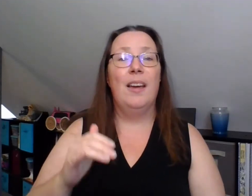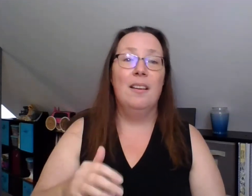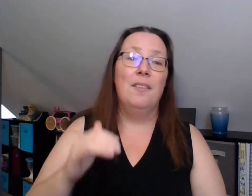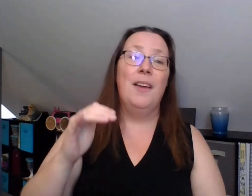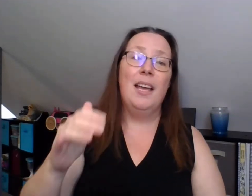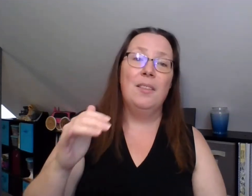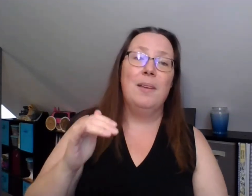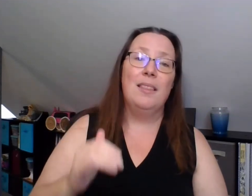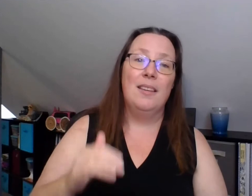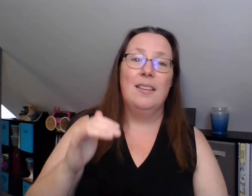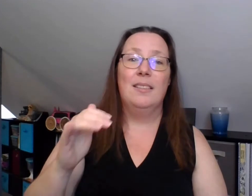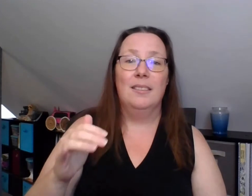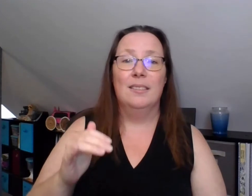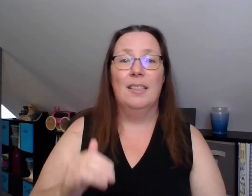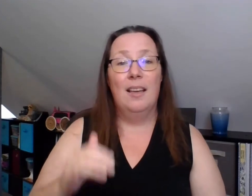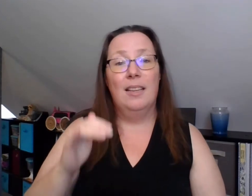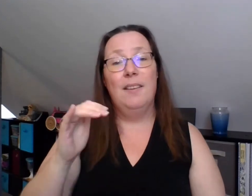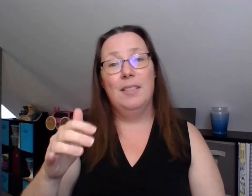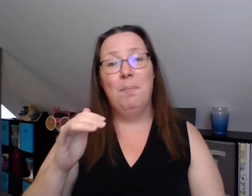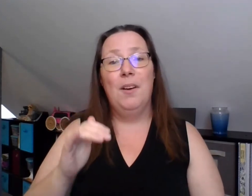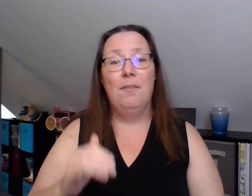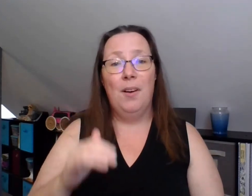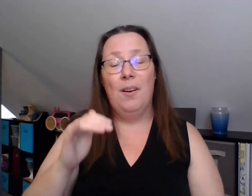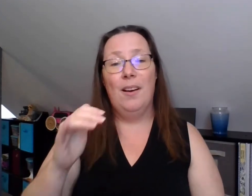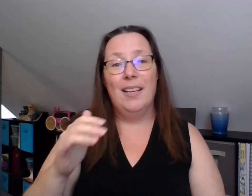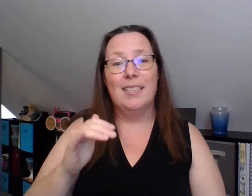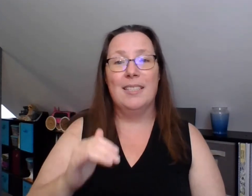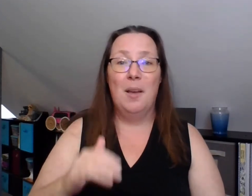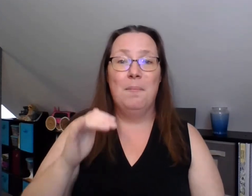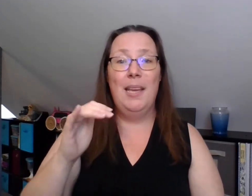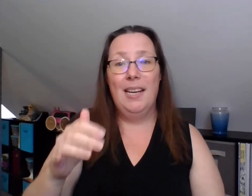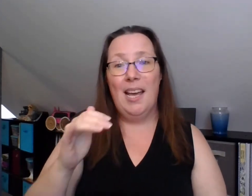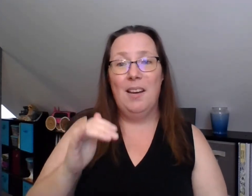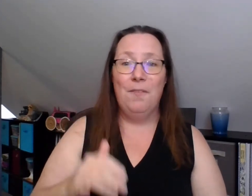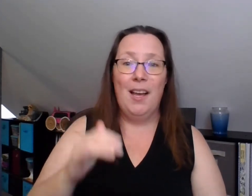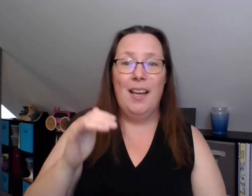the faith within. Lift up your voice, be not afraid.